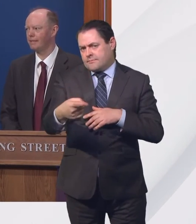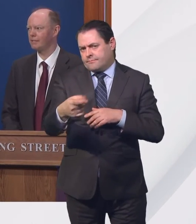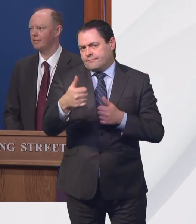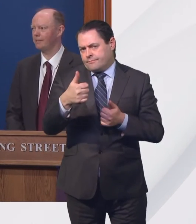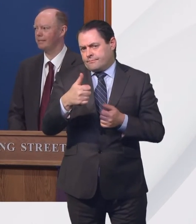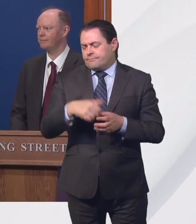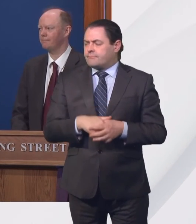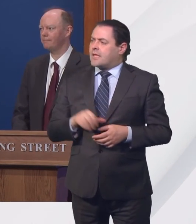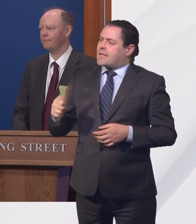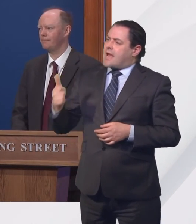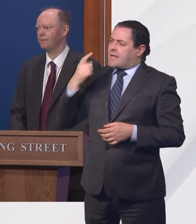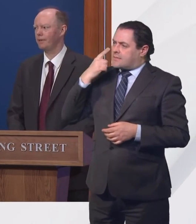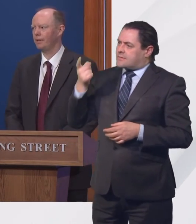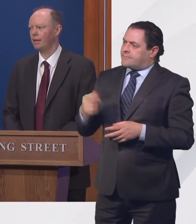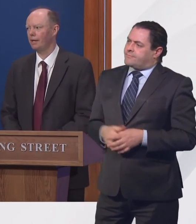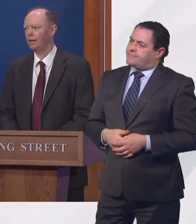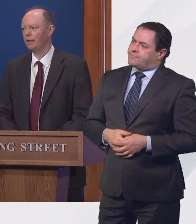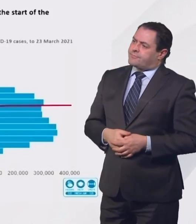Next slide, please.